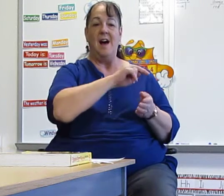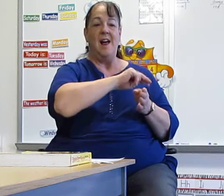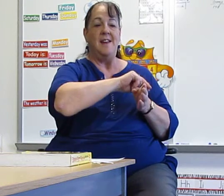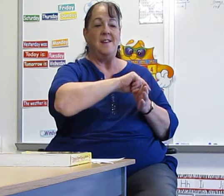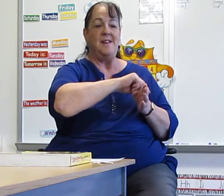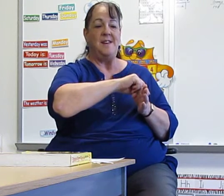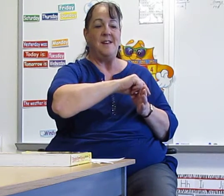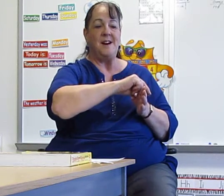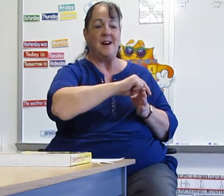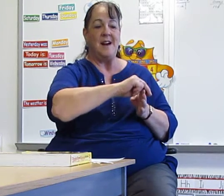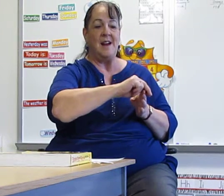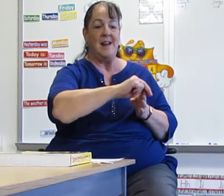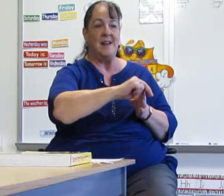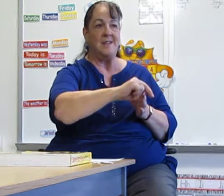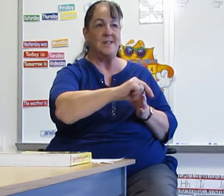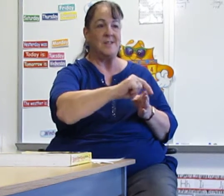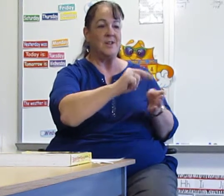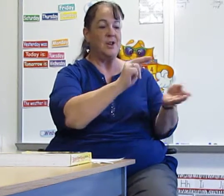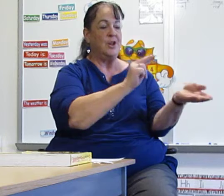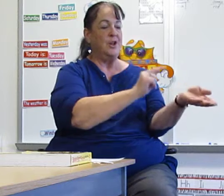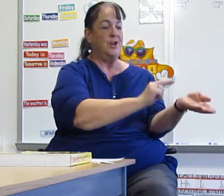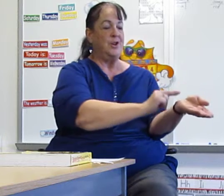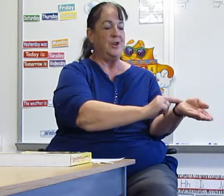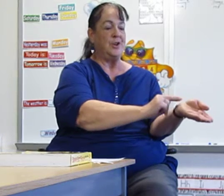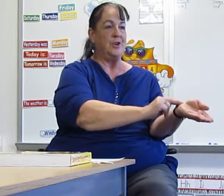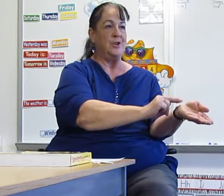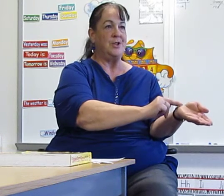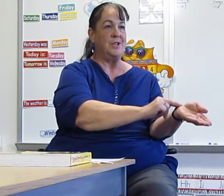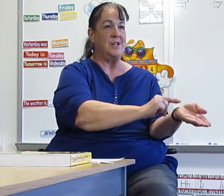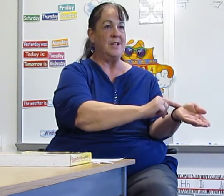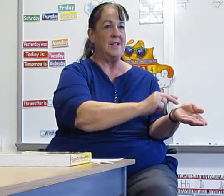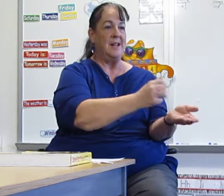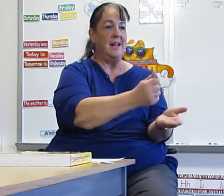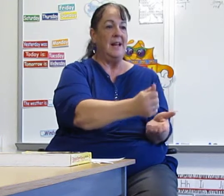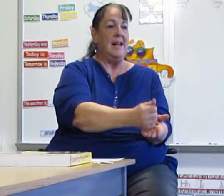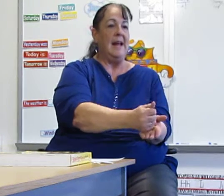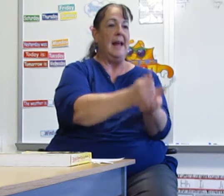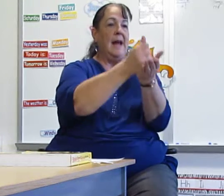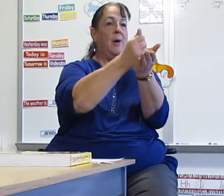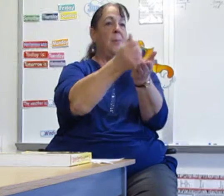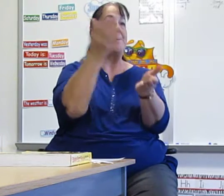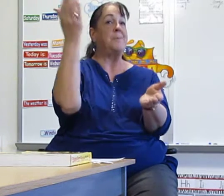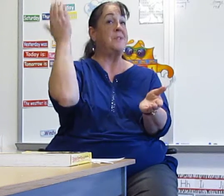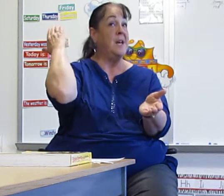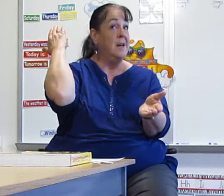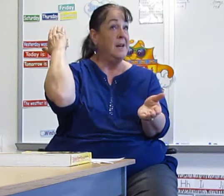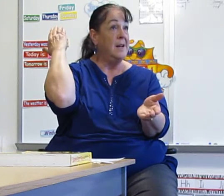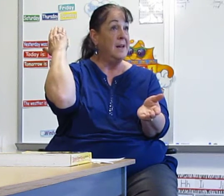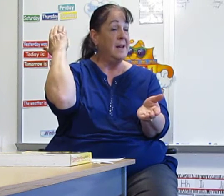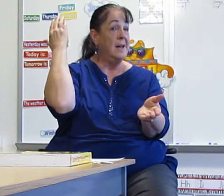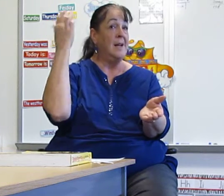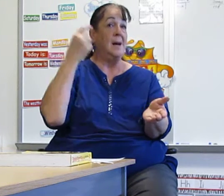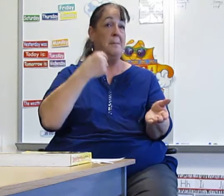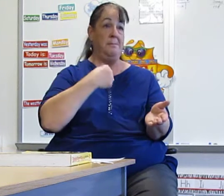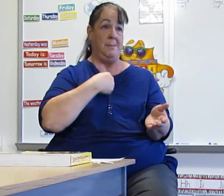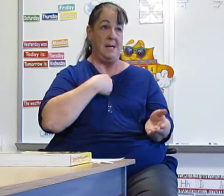The nice nurse helped me